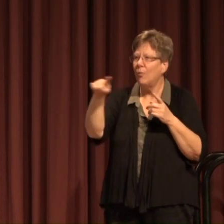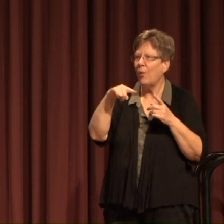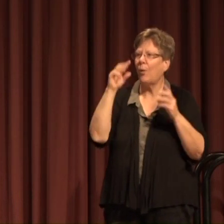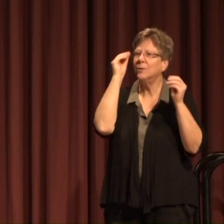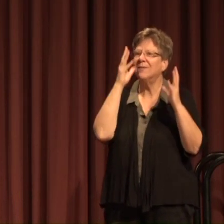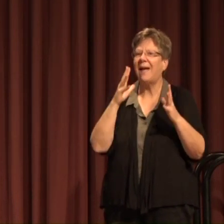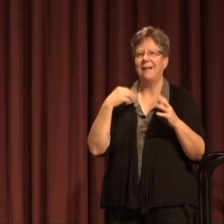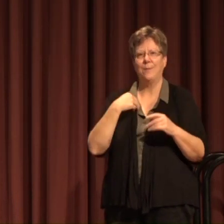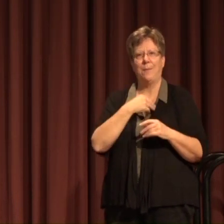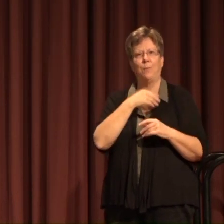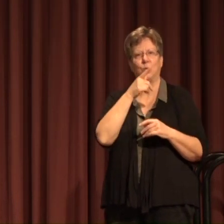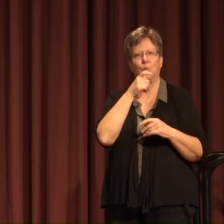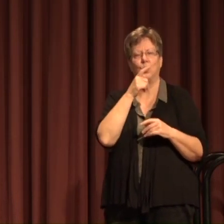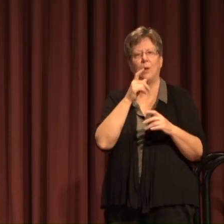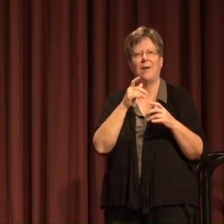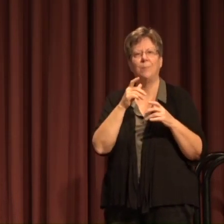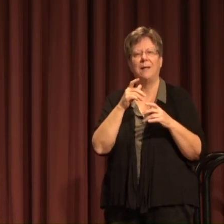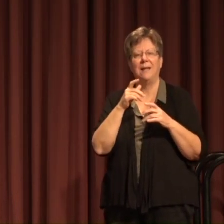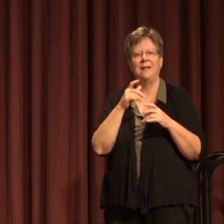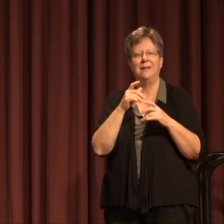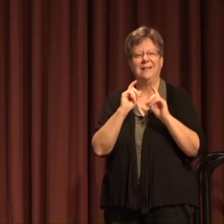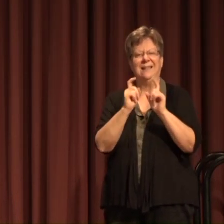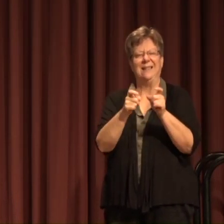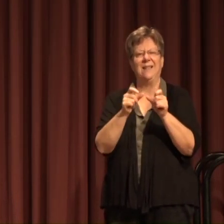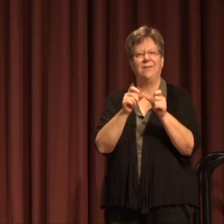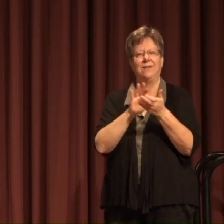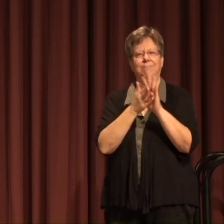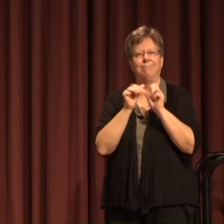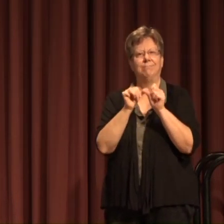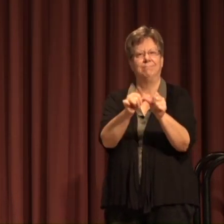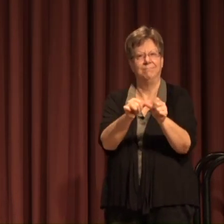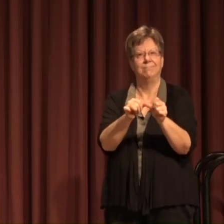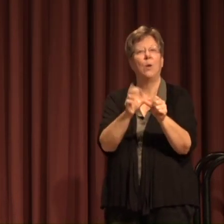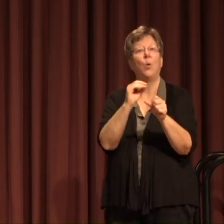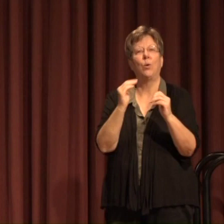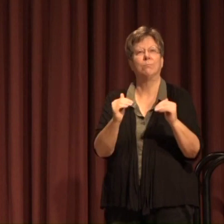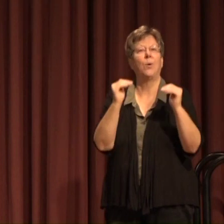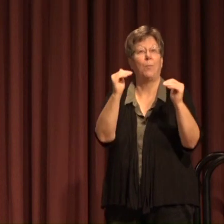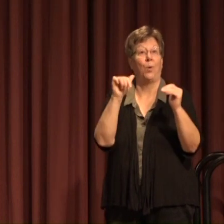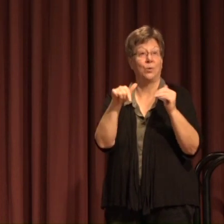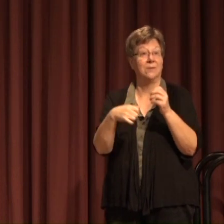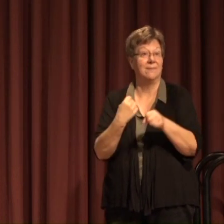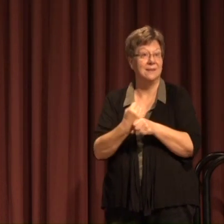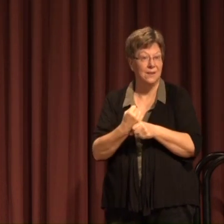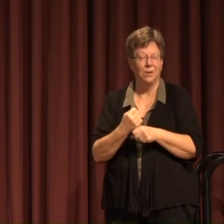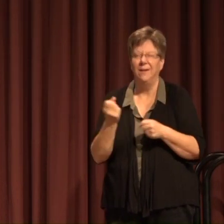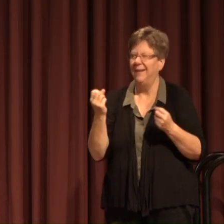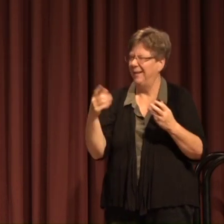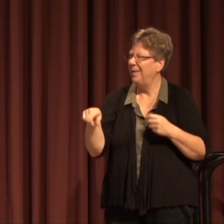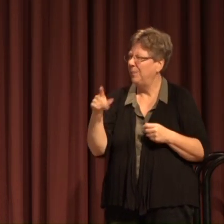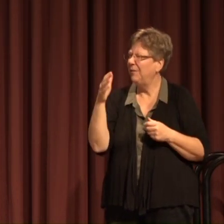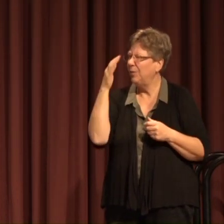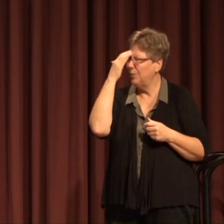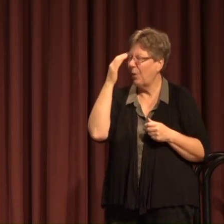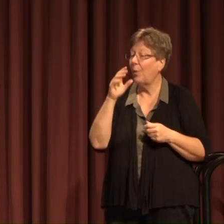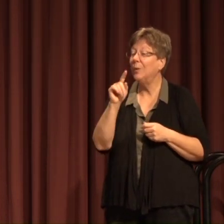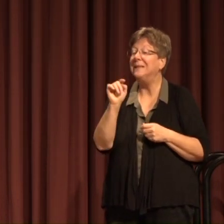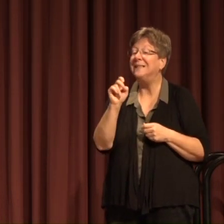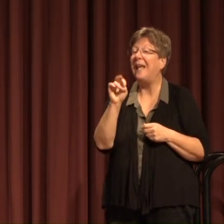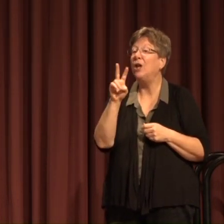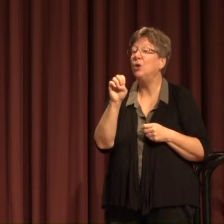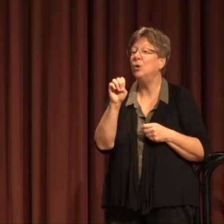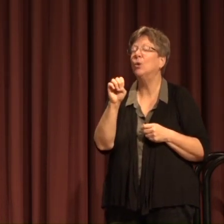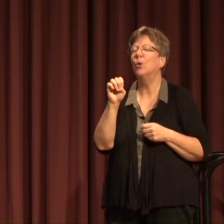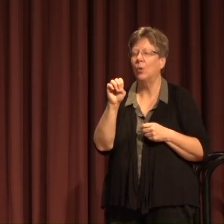members who have been awarded tenure and promotion this year as many of you know tenure is a